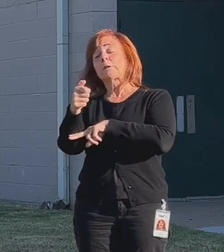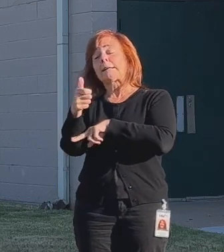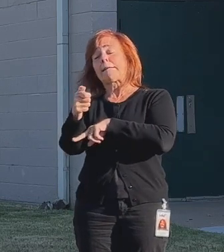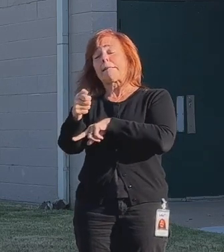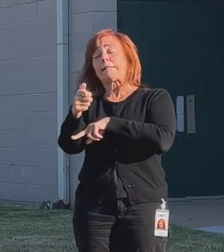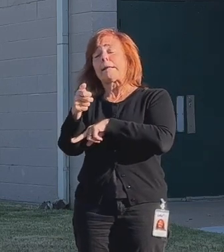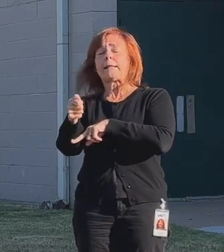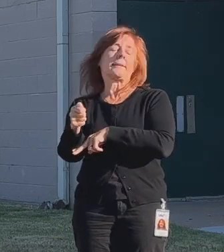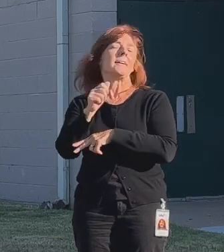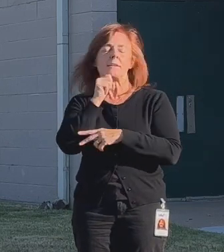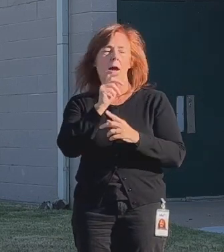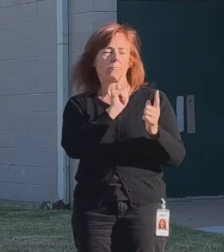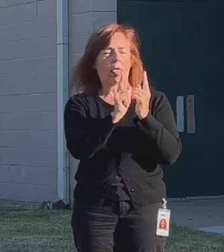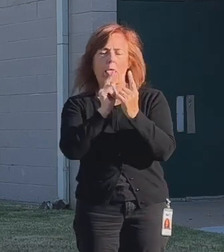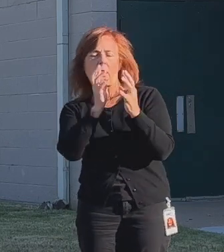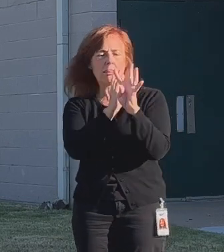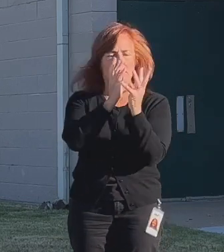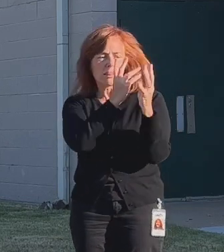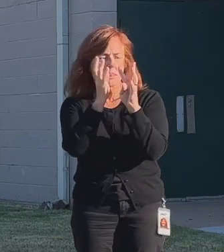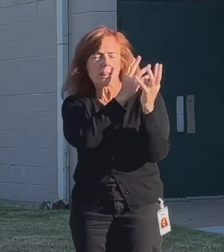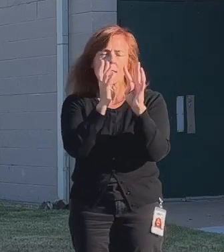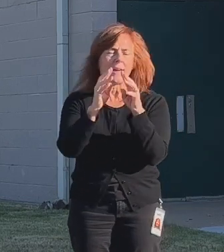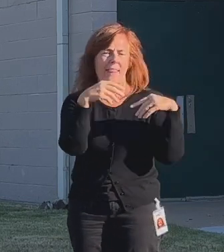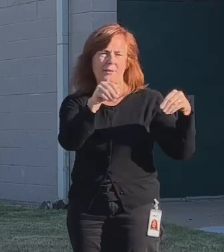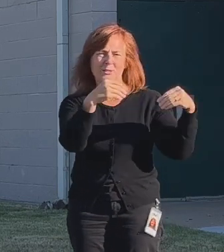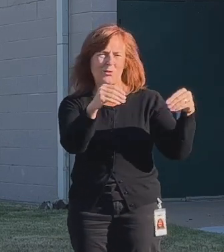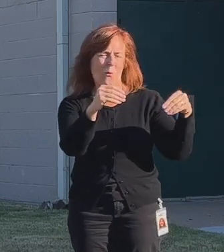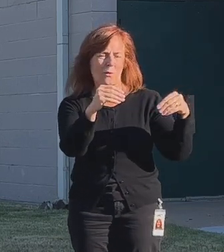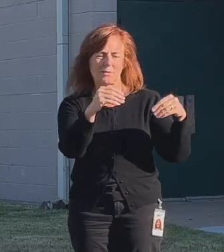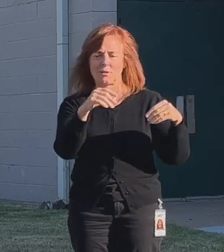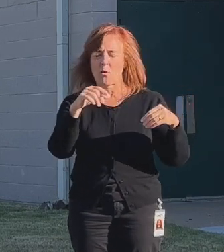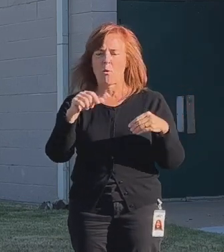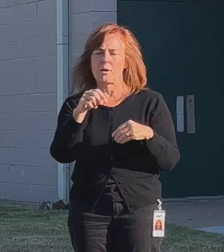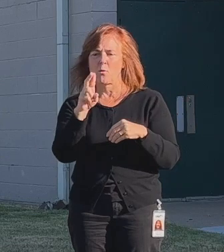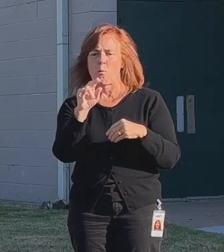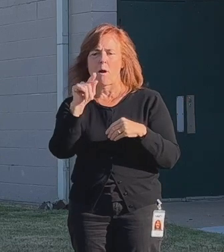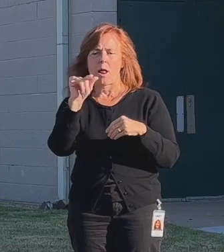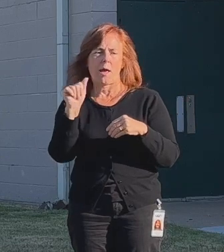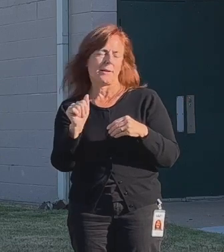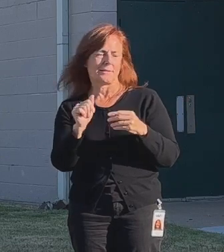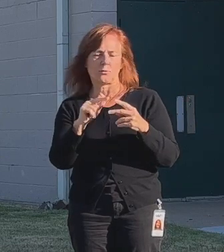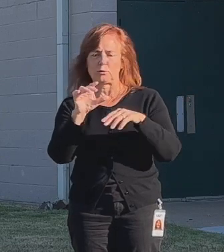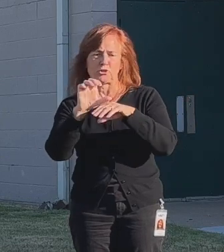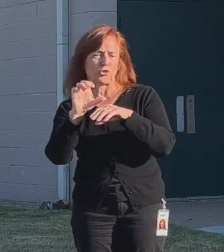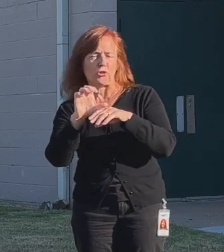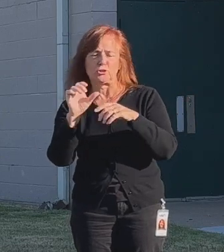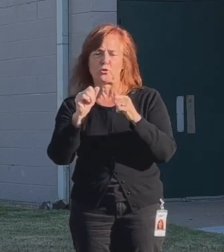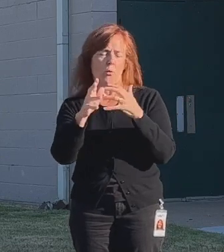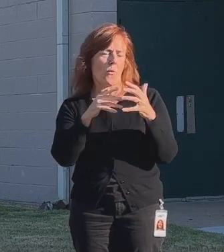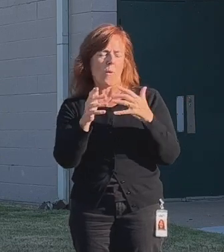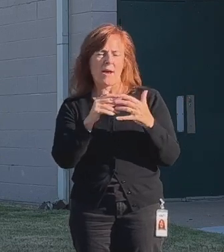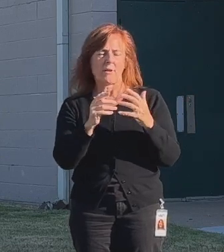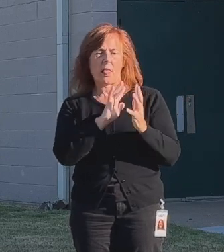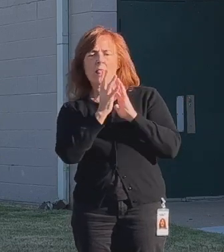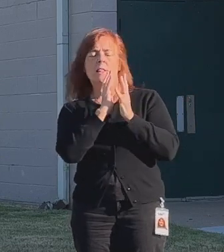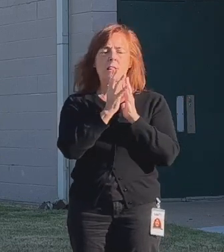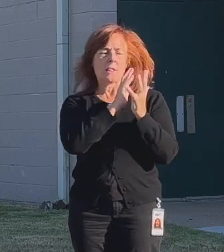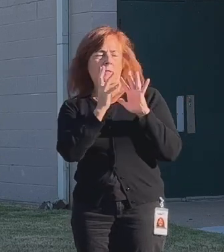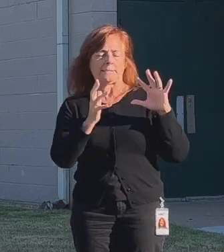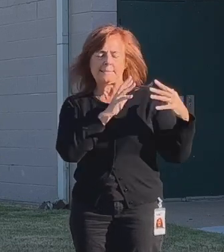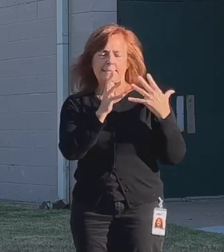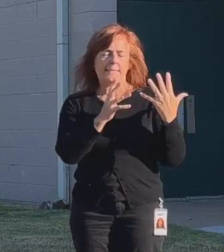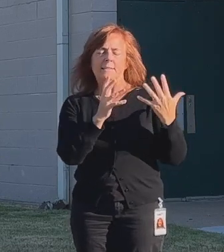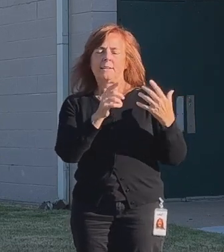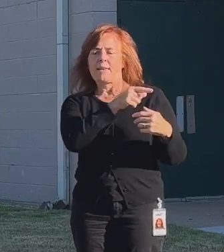run into people at the store or at Kiwanis or at church who may